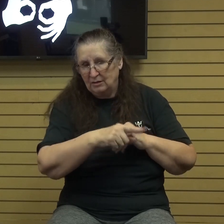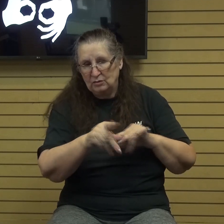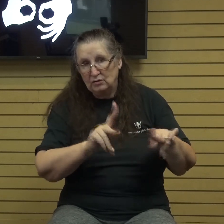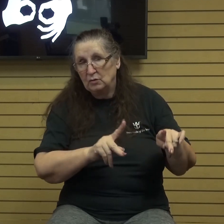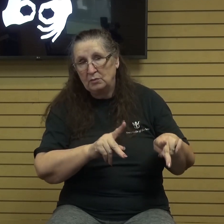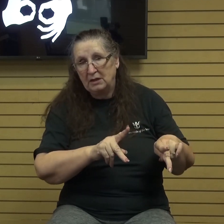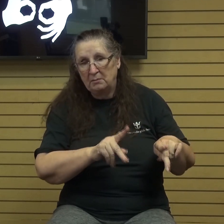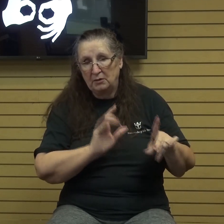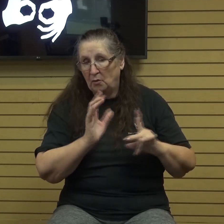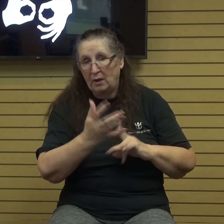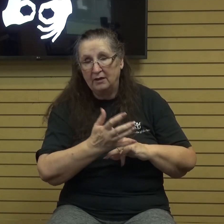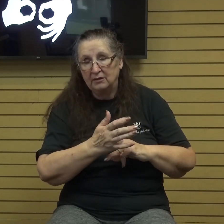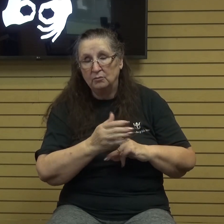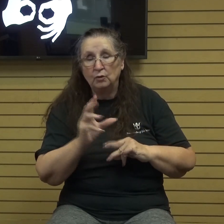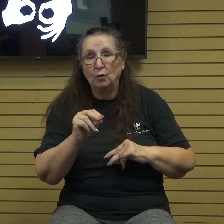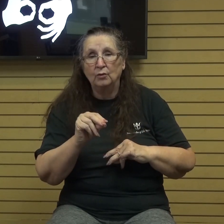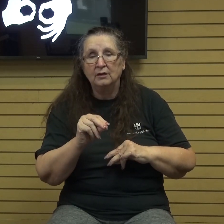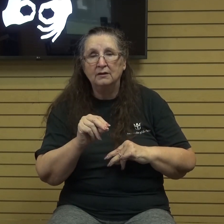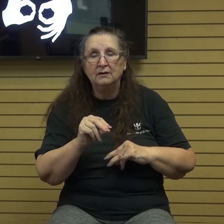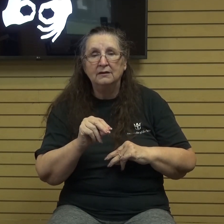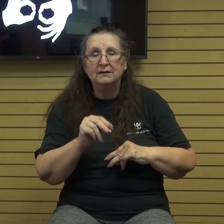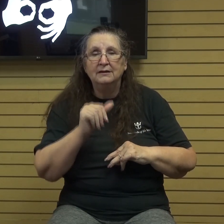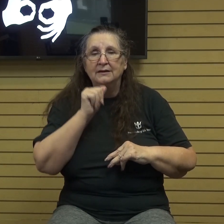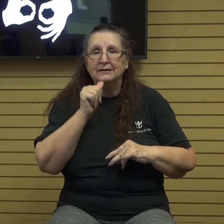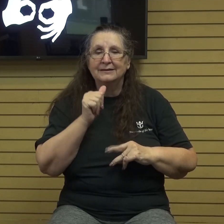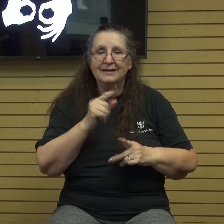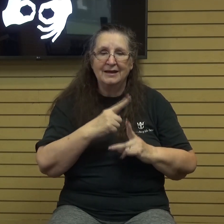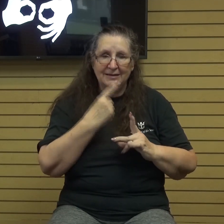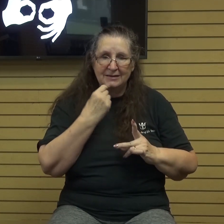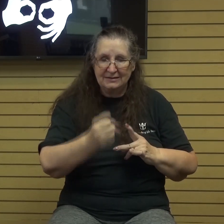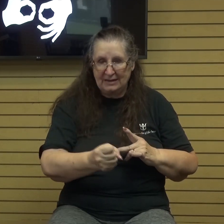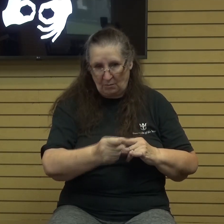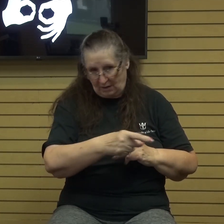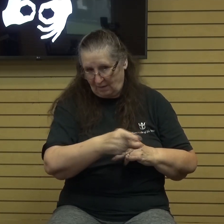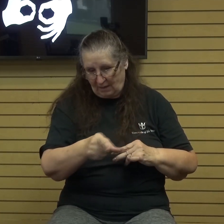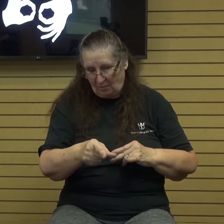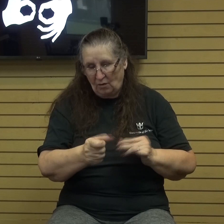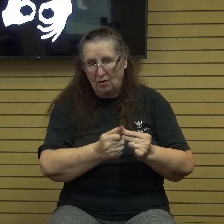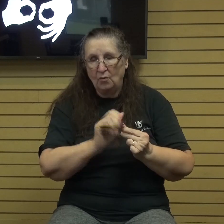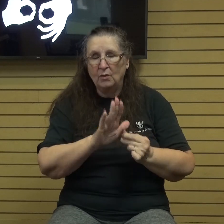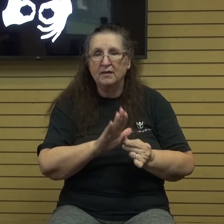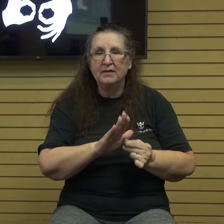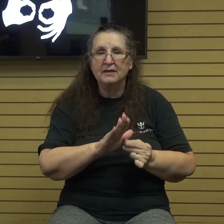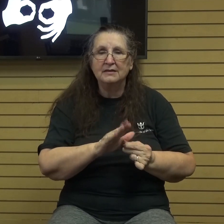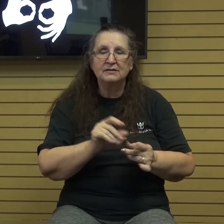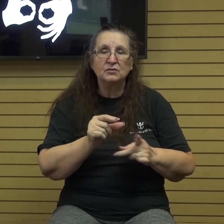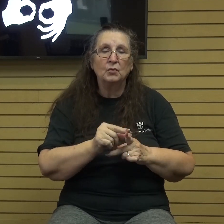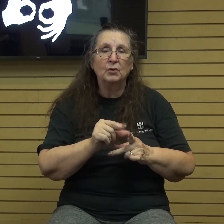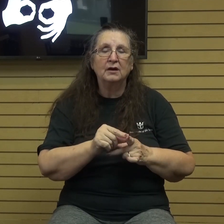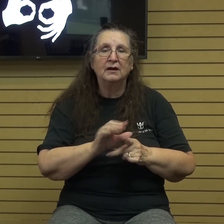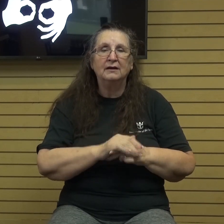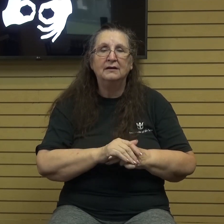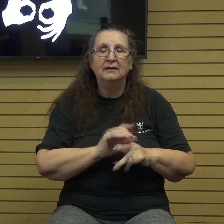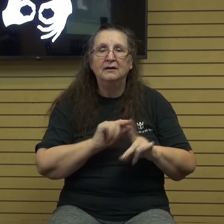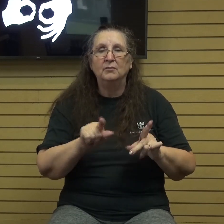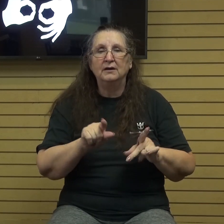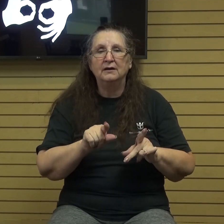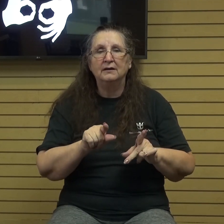all around him. He was not condemning them with his words, but it was with his